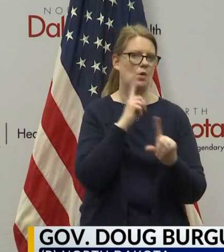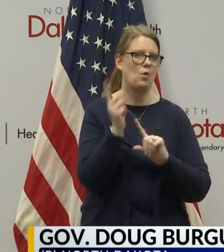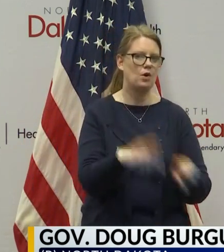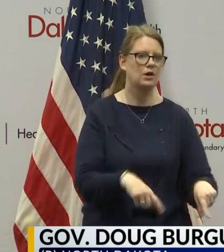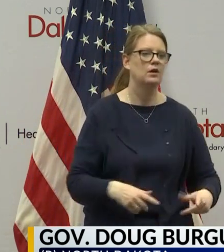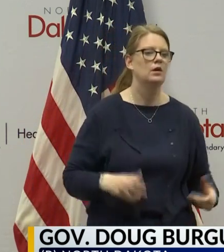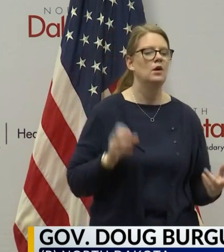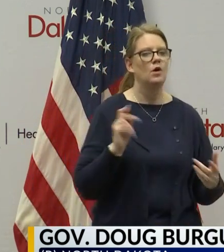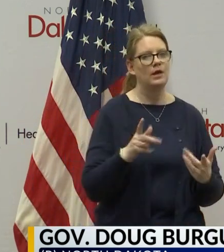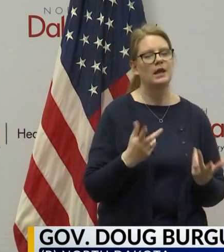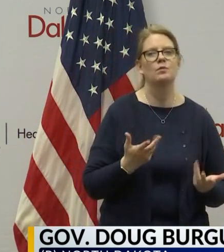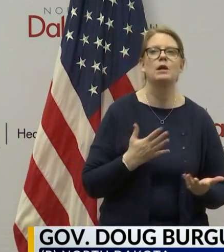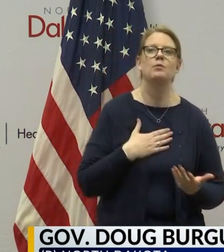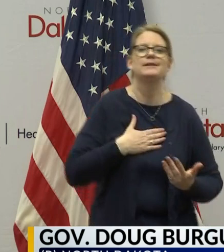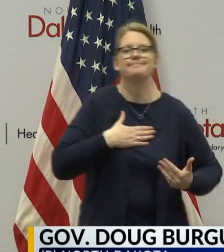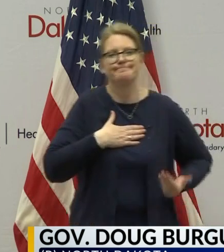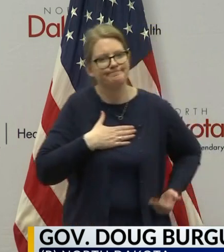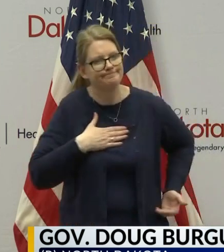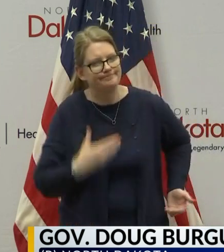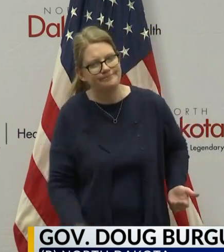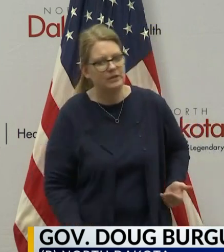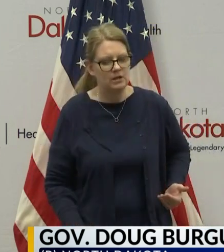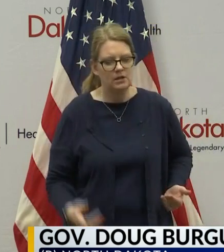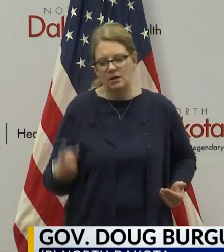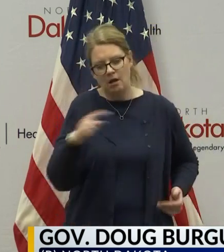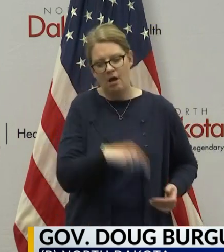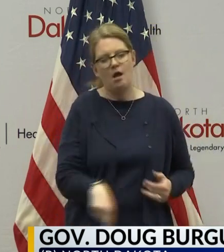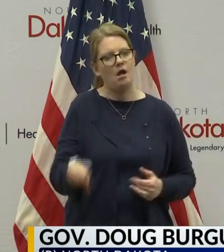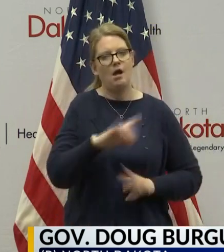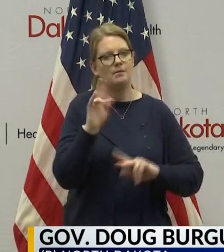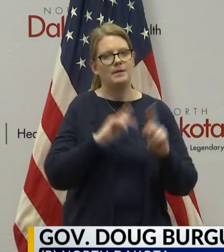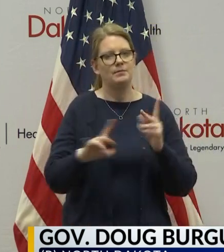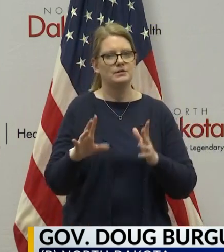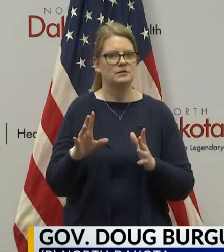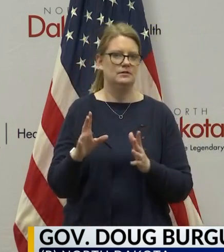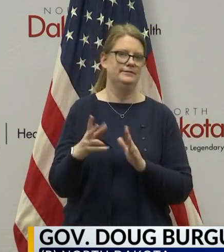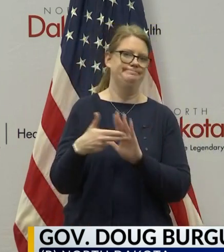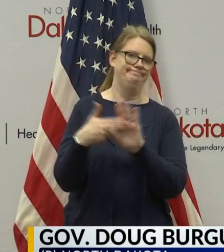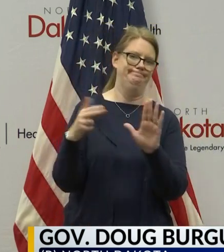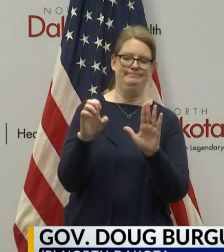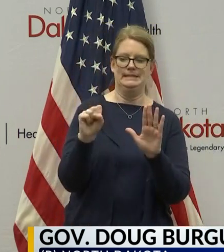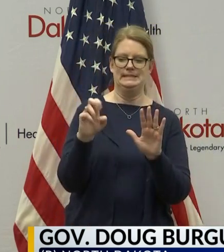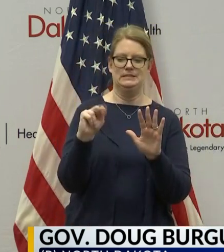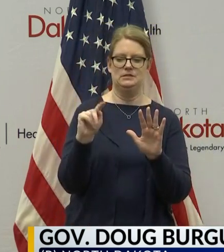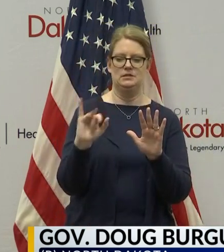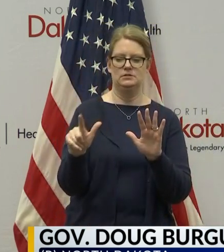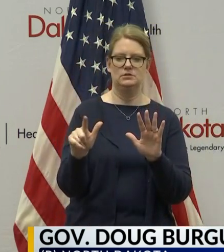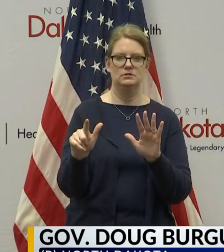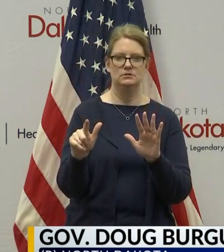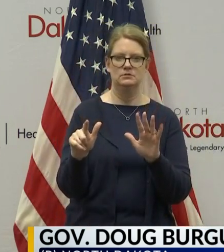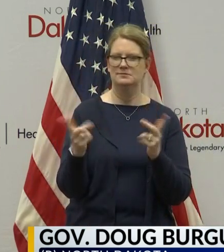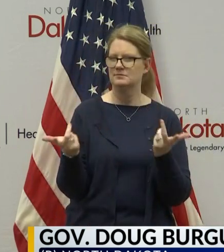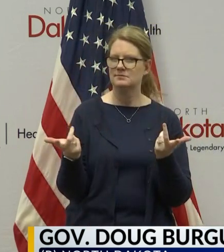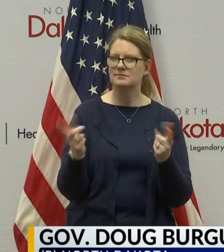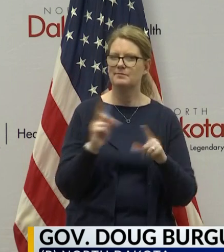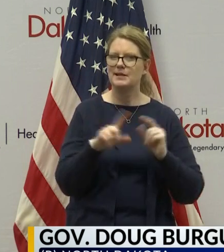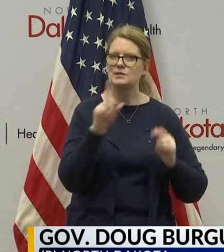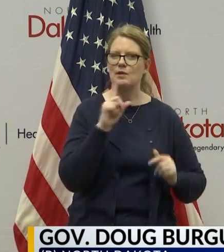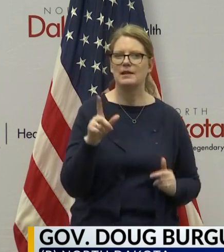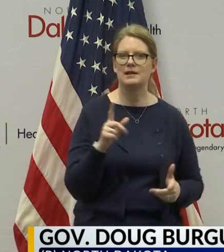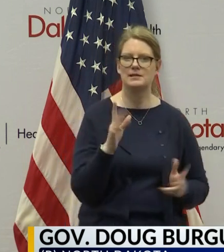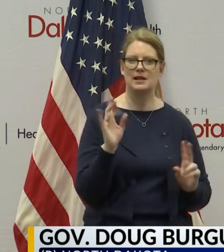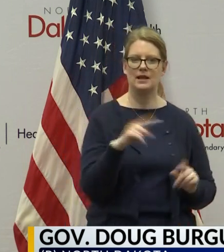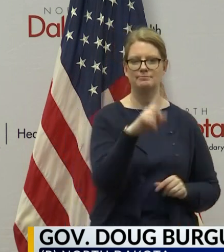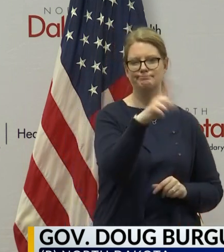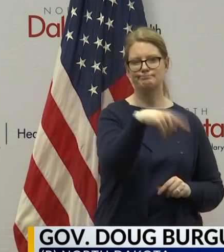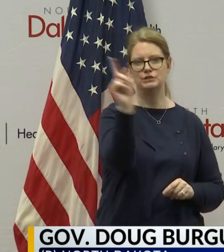you say, well, we're going to concede to everybody that they're all – everybody's essential, then you've effectively done nothing but kind of a feel-good, check-the-box thing.